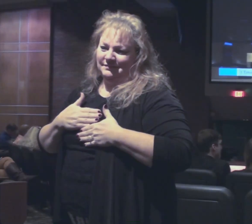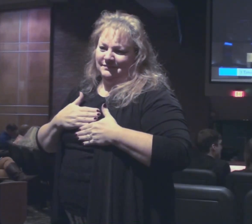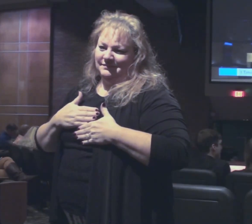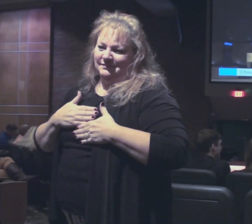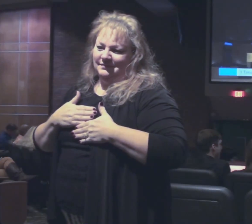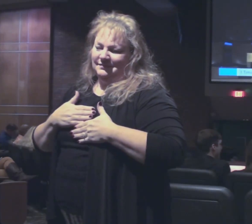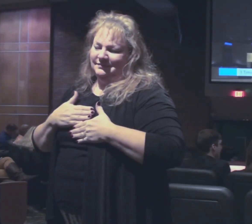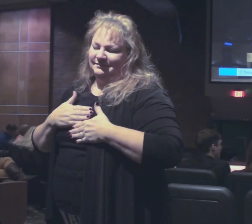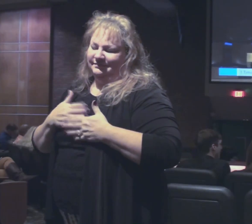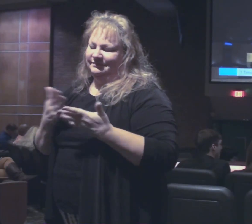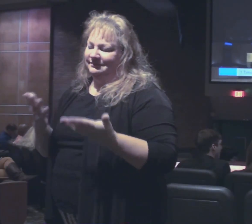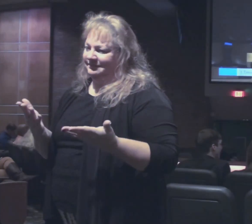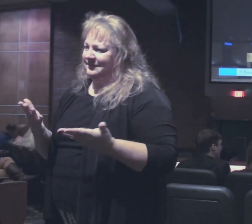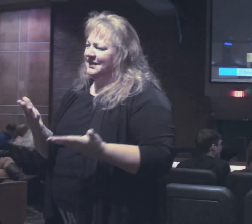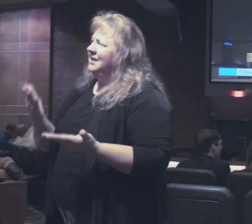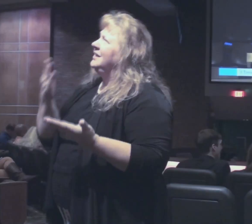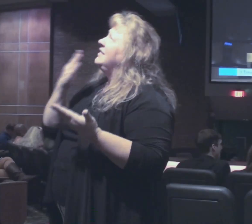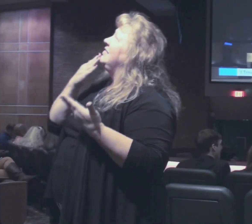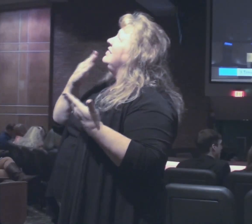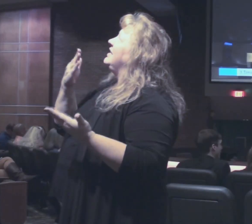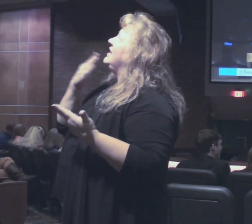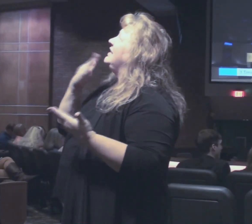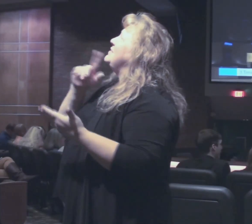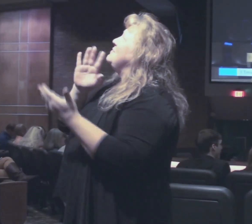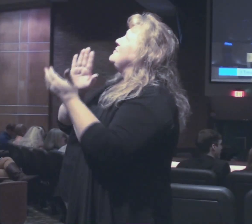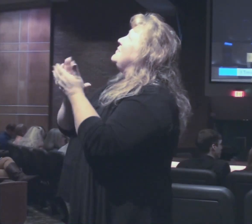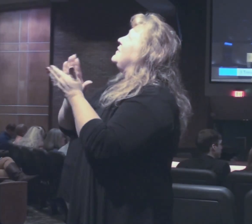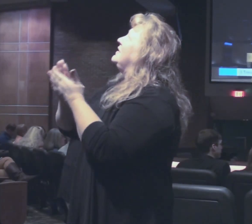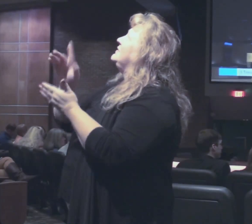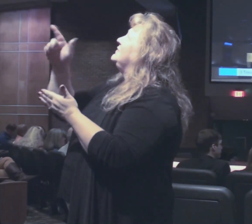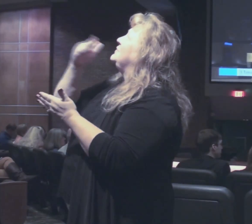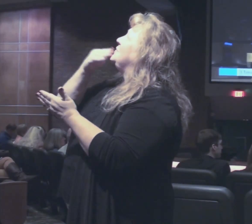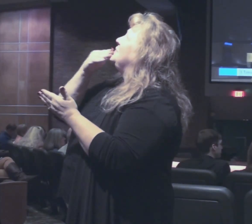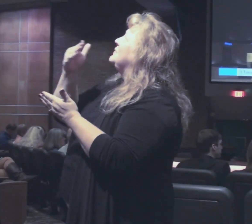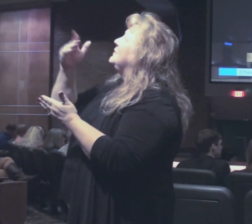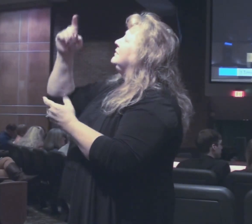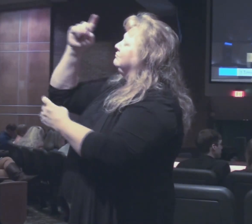I mean, so I can thank him and praise him for his grace.